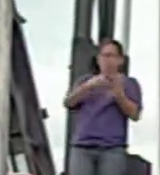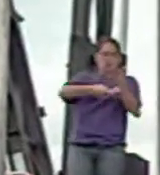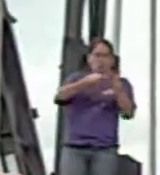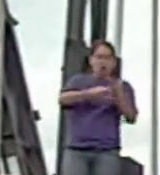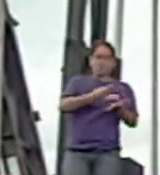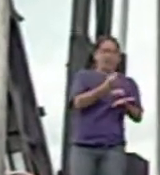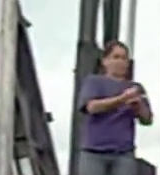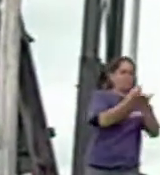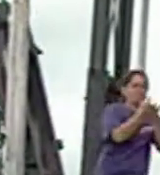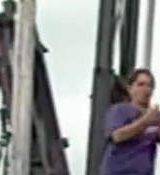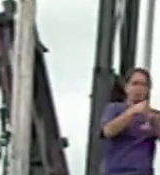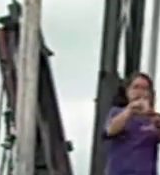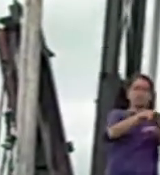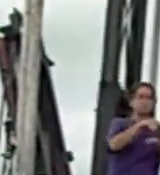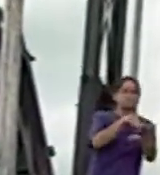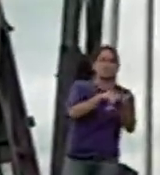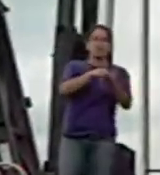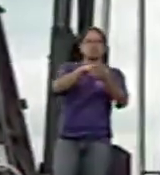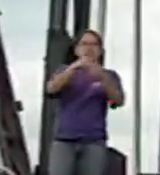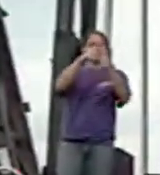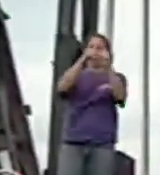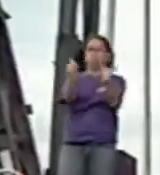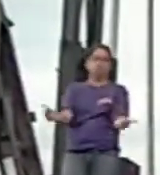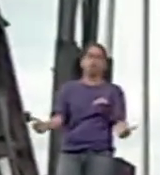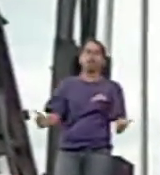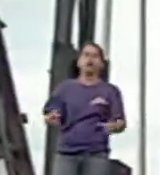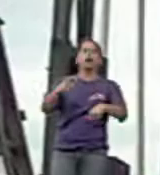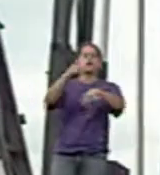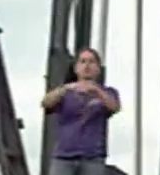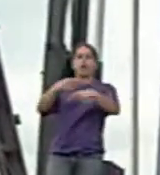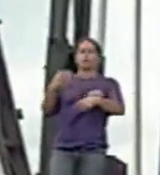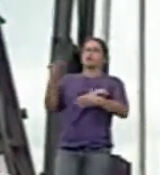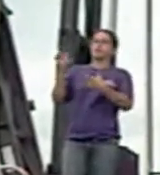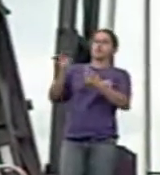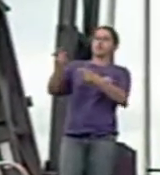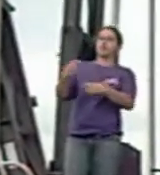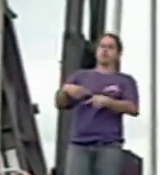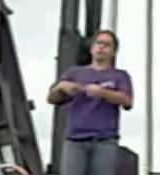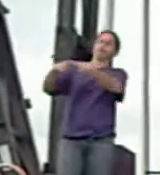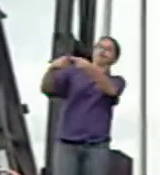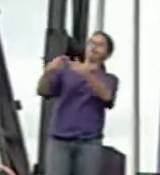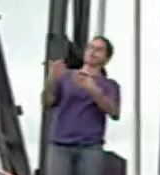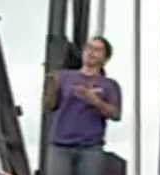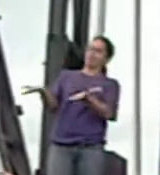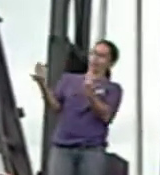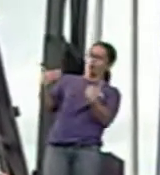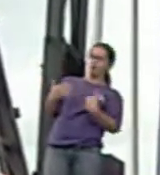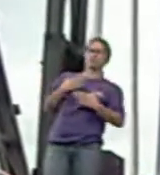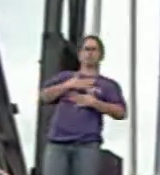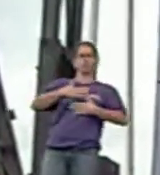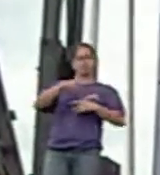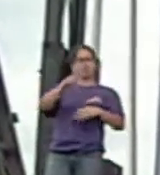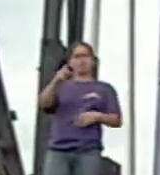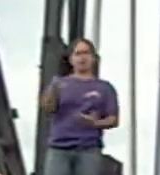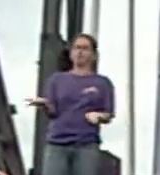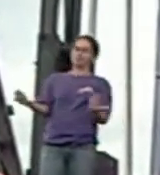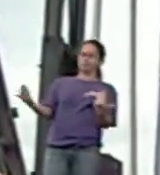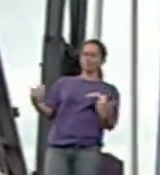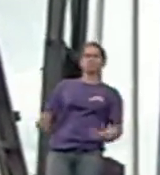therapists and doctors. It's time we give them a break and let them enjoy a park like Morgan's Wonderland.